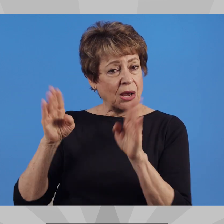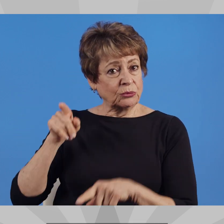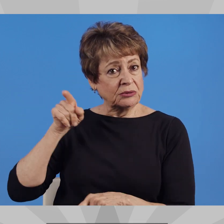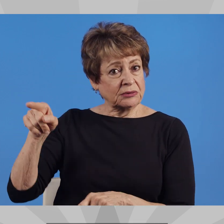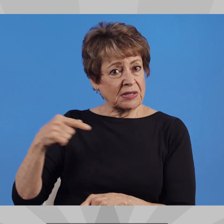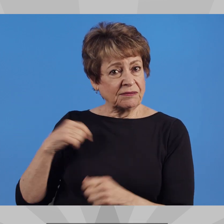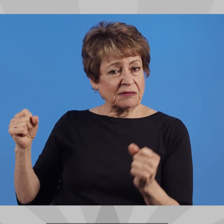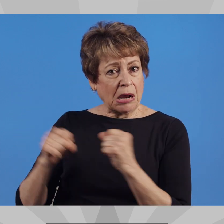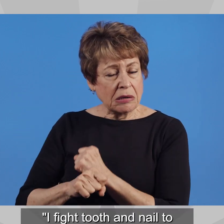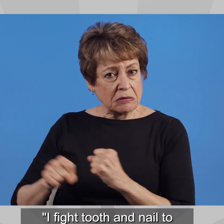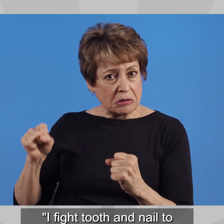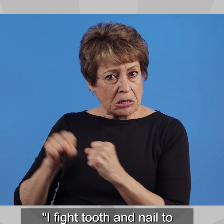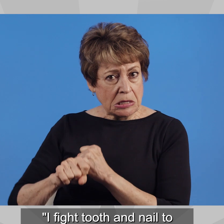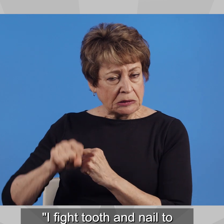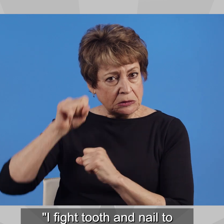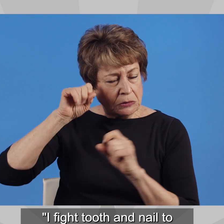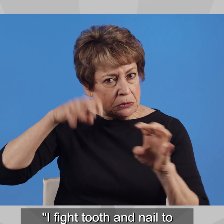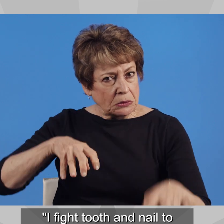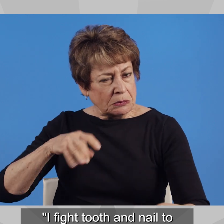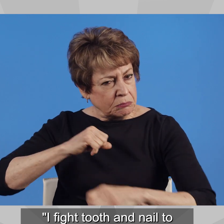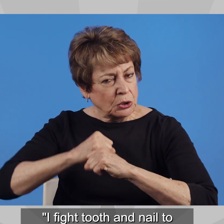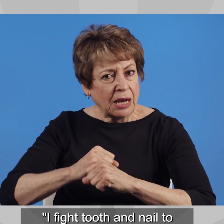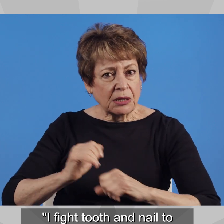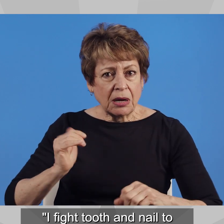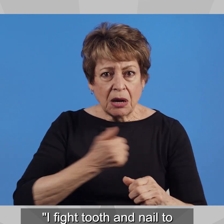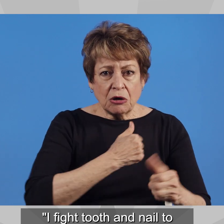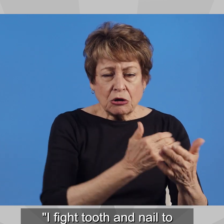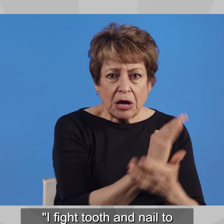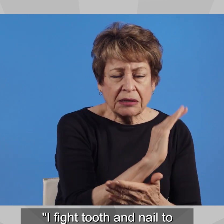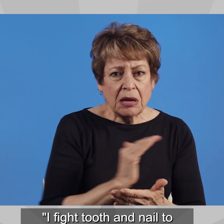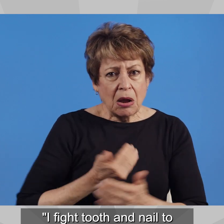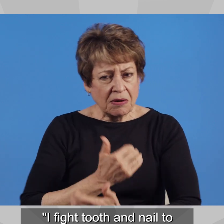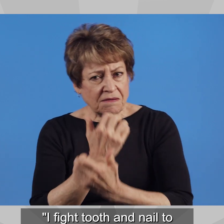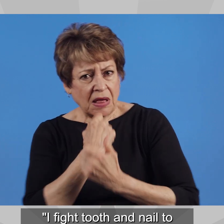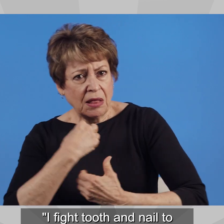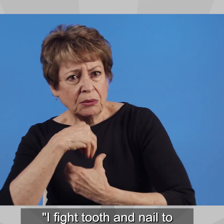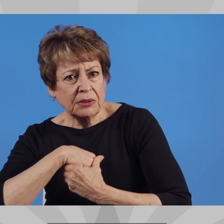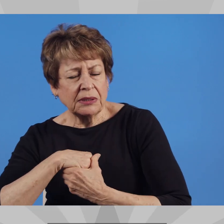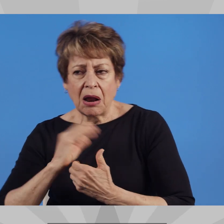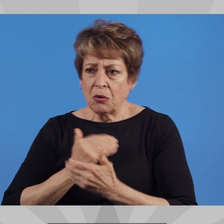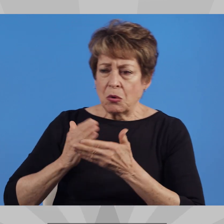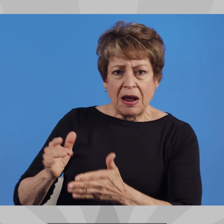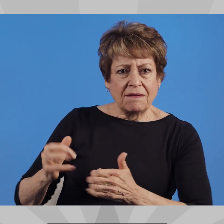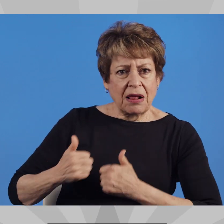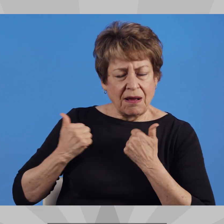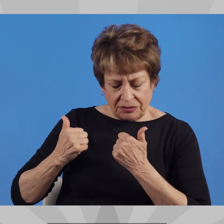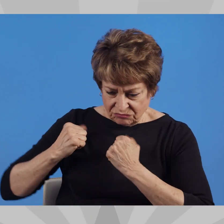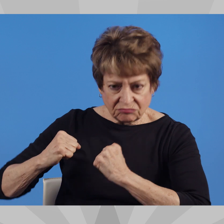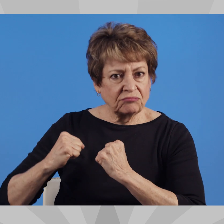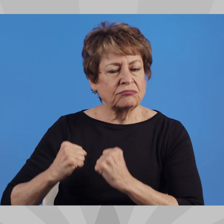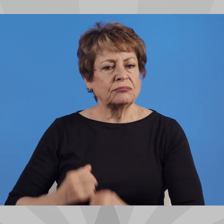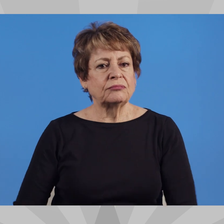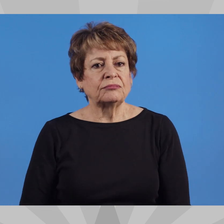In the state house, I fight tooth and nail to protect our rights, our values and our way of life.